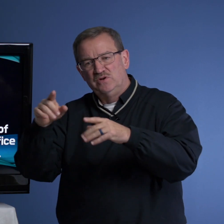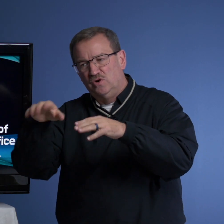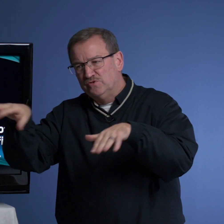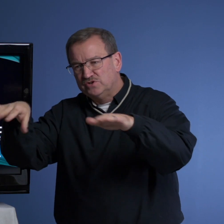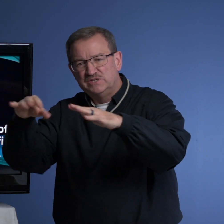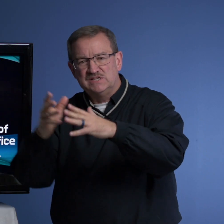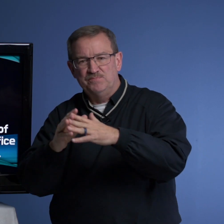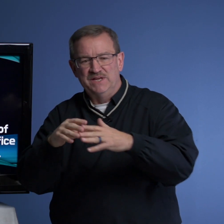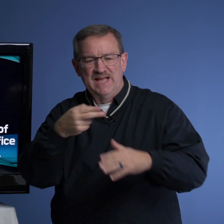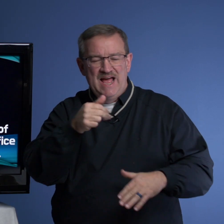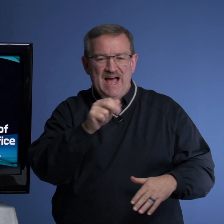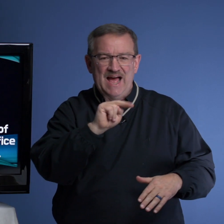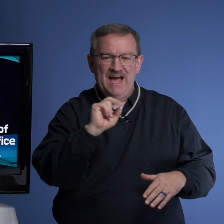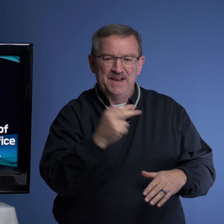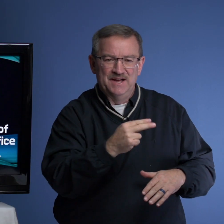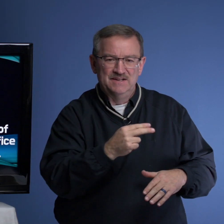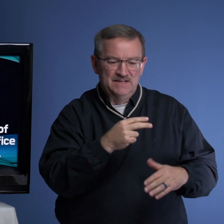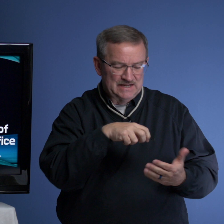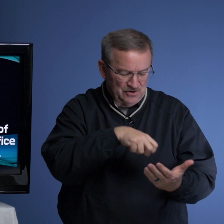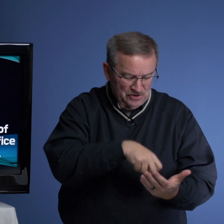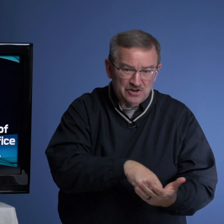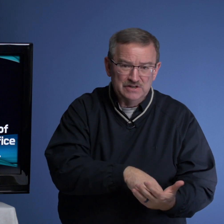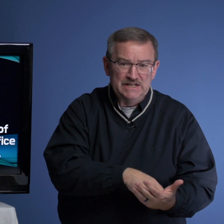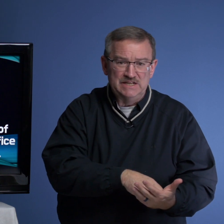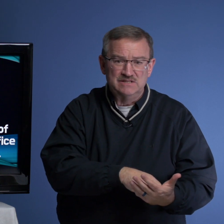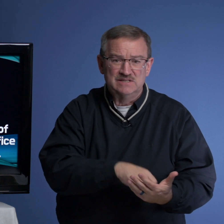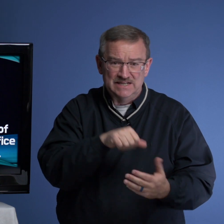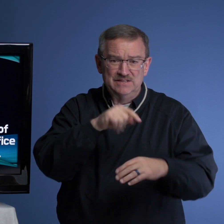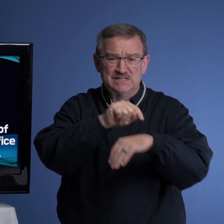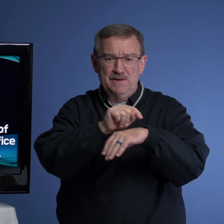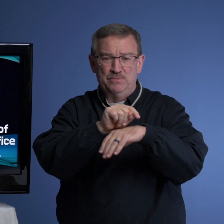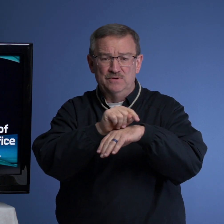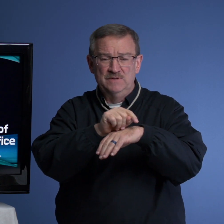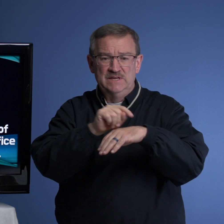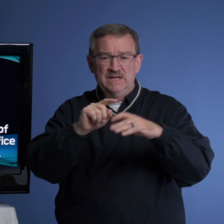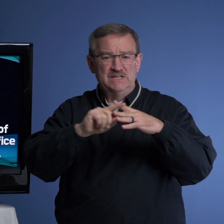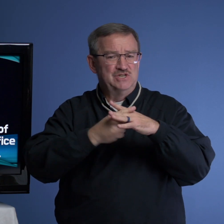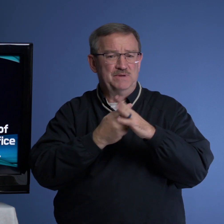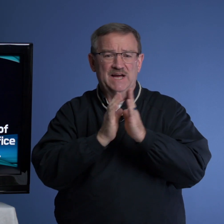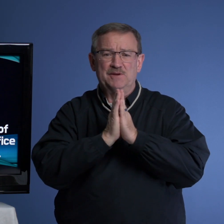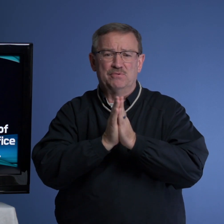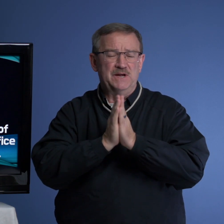overdoing something, Hannah got on her knees in the temple and she began to pray.